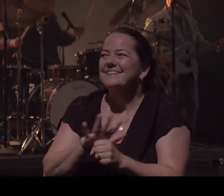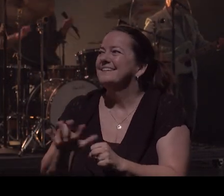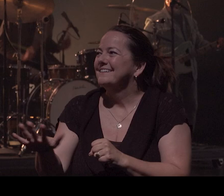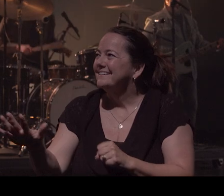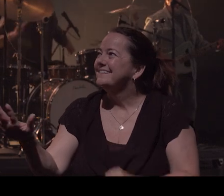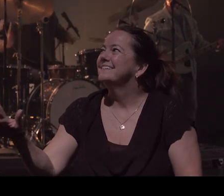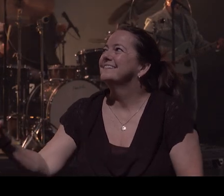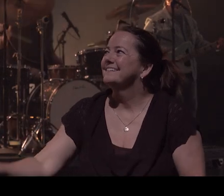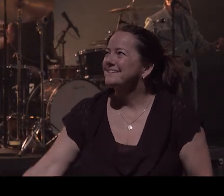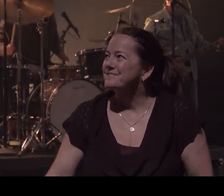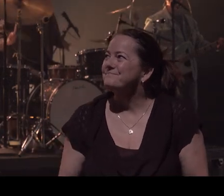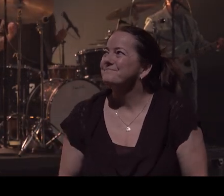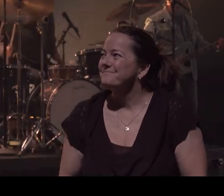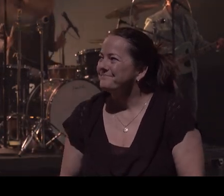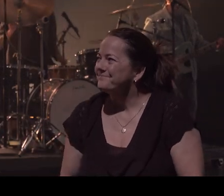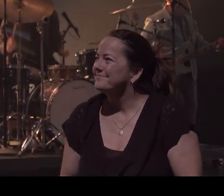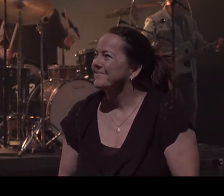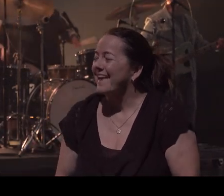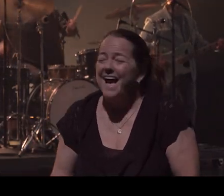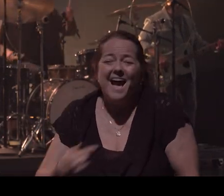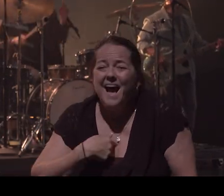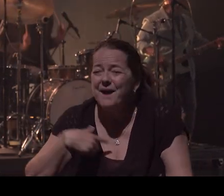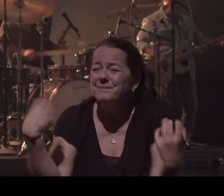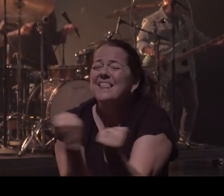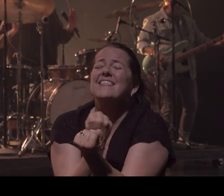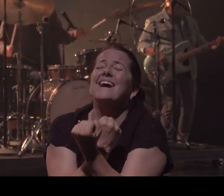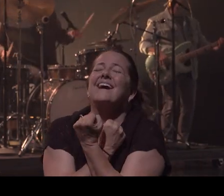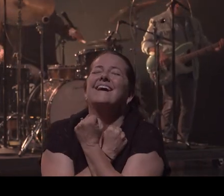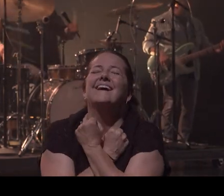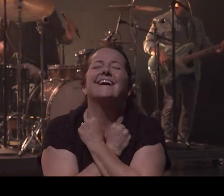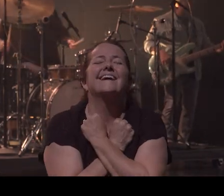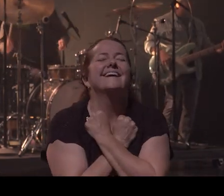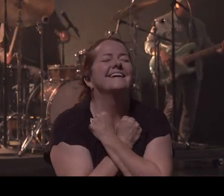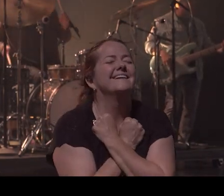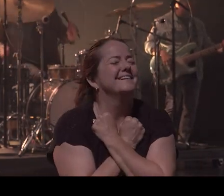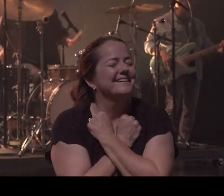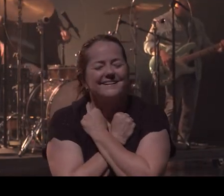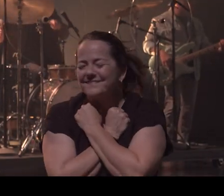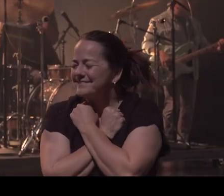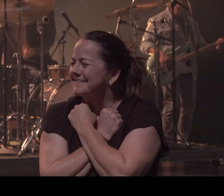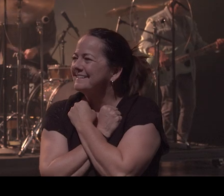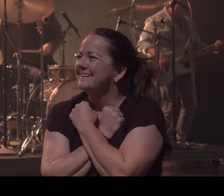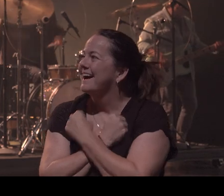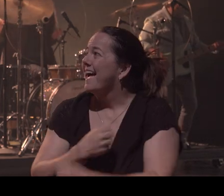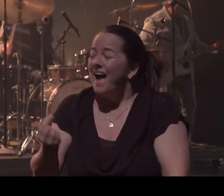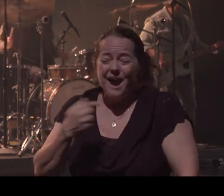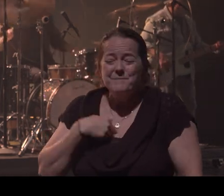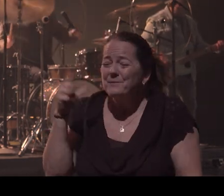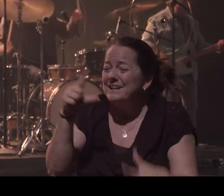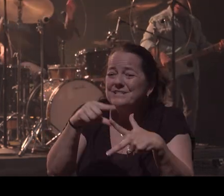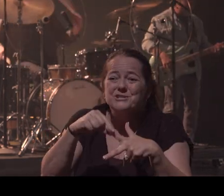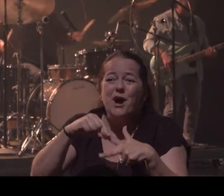else Because I'm already loved Because I'm already chosen